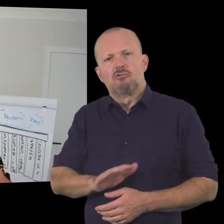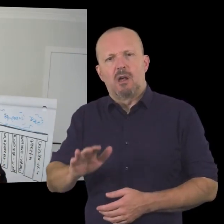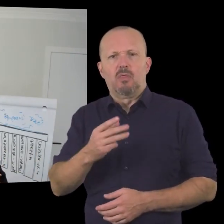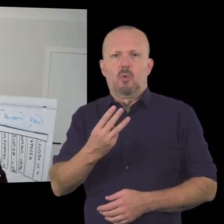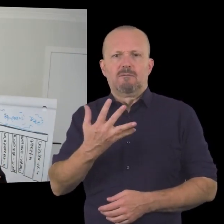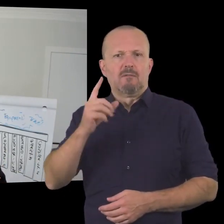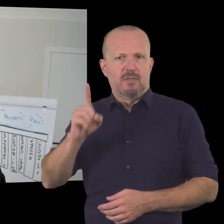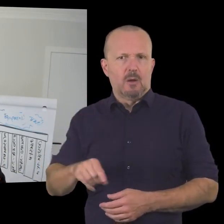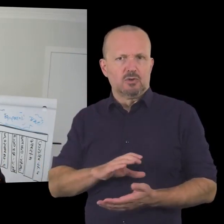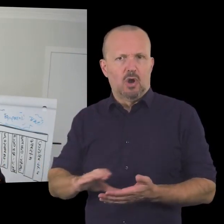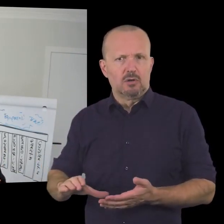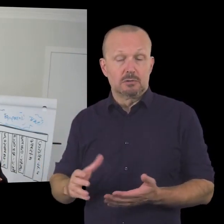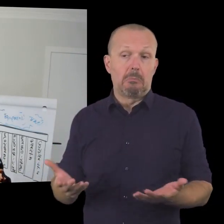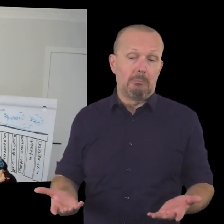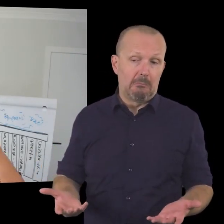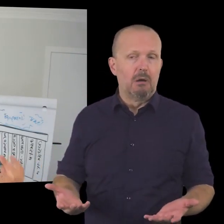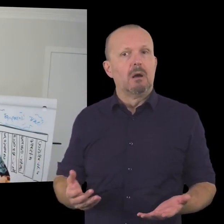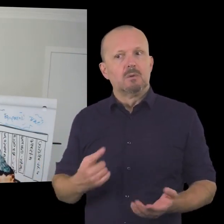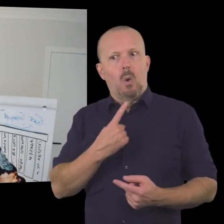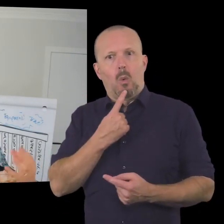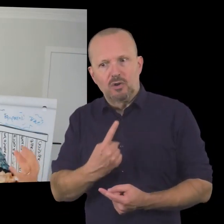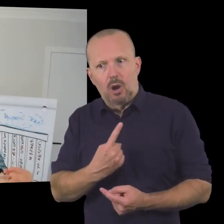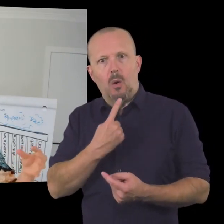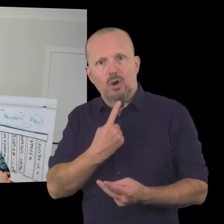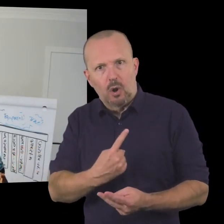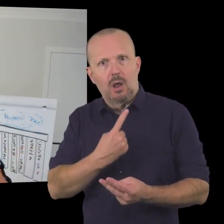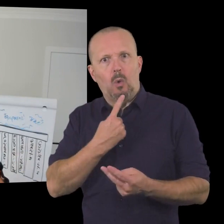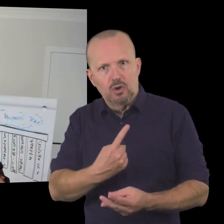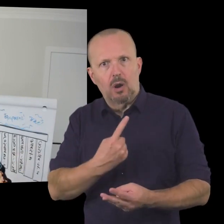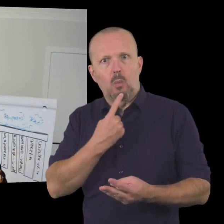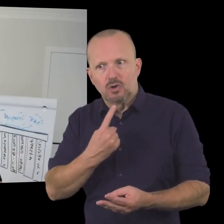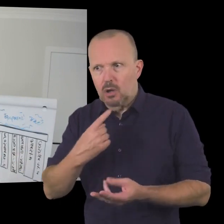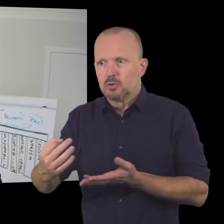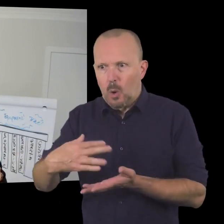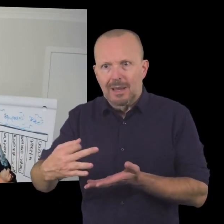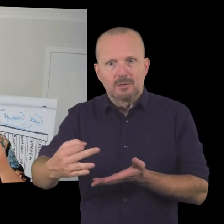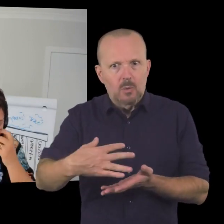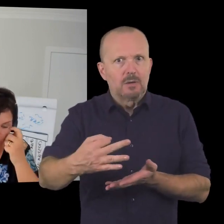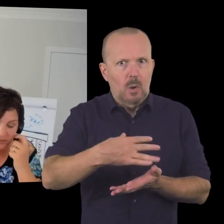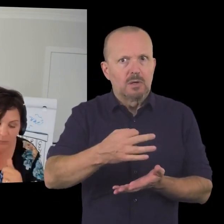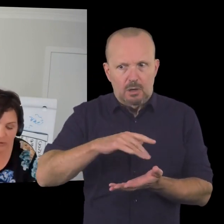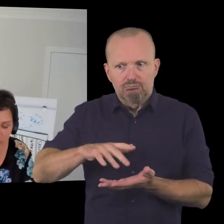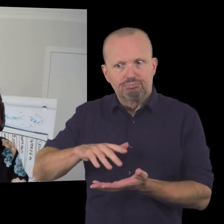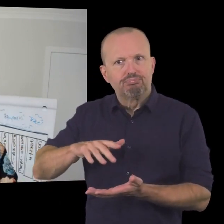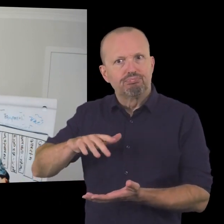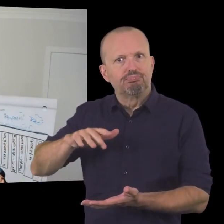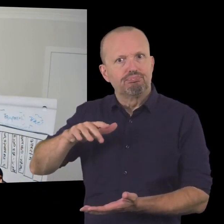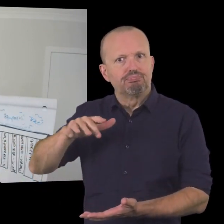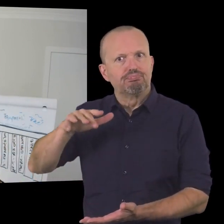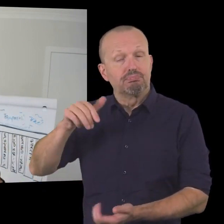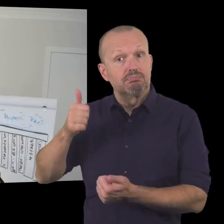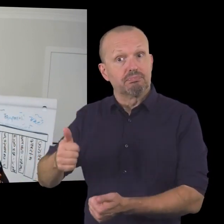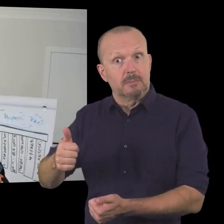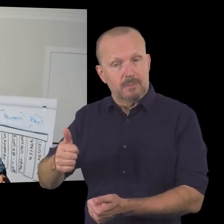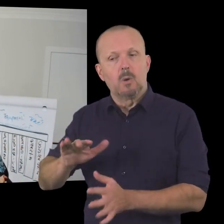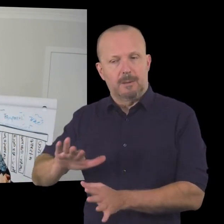raised around about 35 000 so it's lots of littles uh building to make a larger donation but the most important thing i'd love